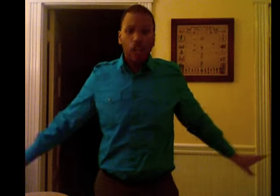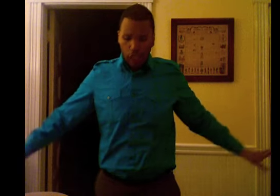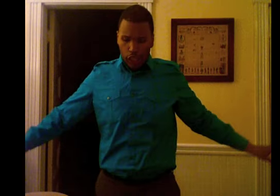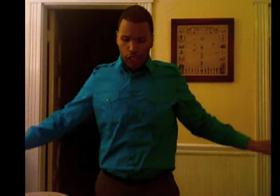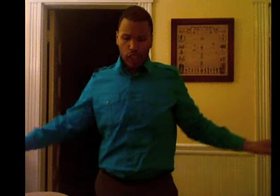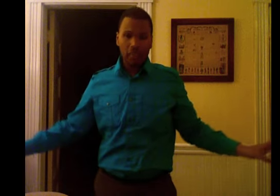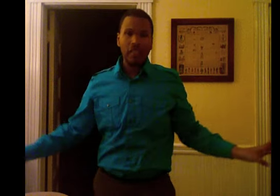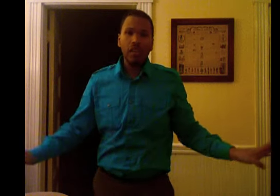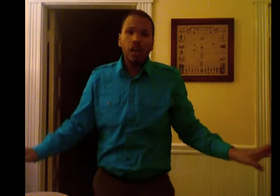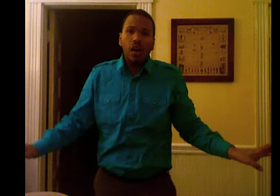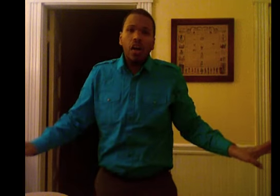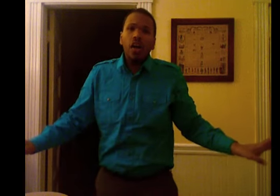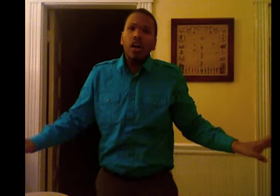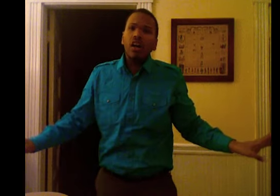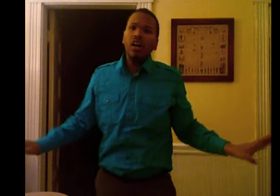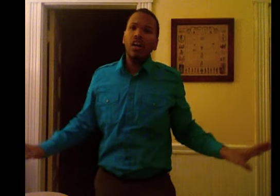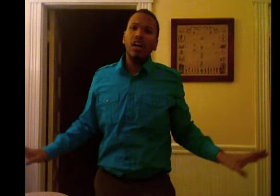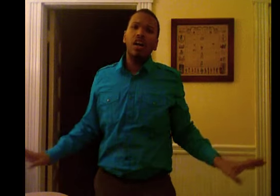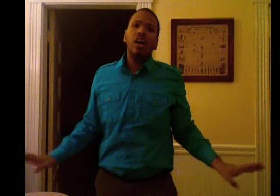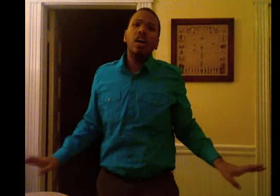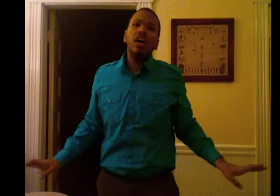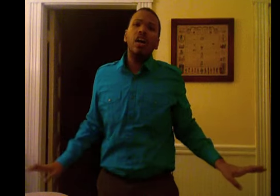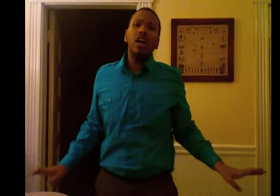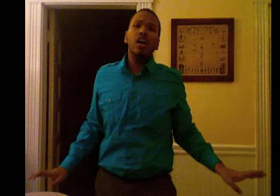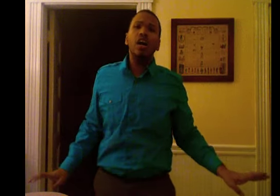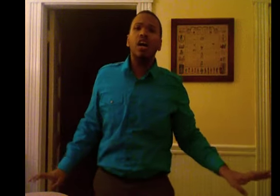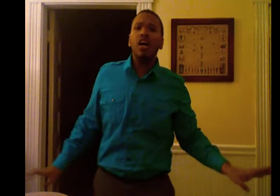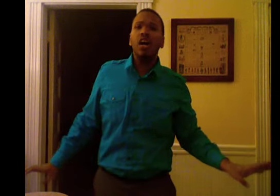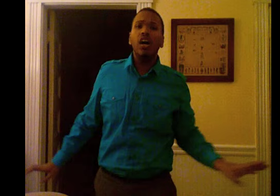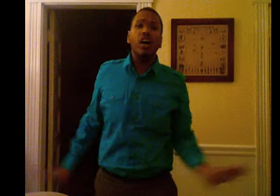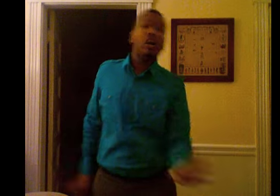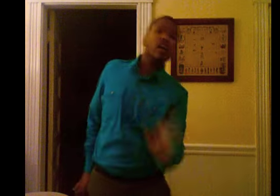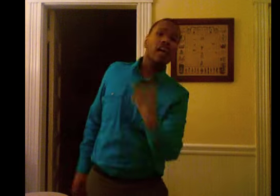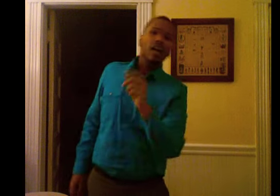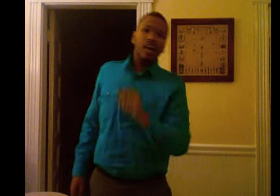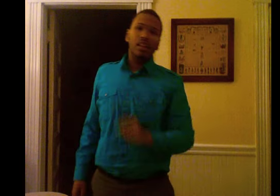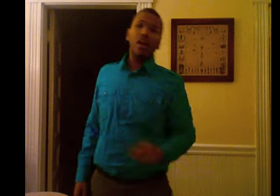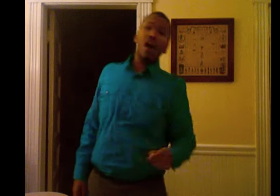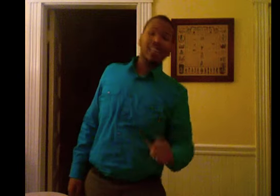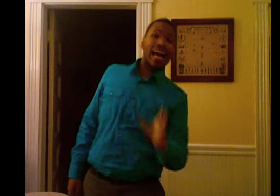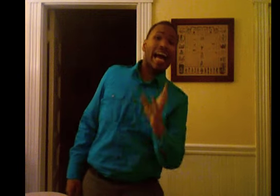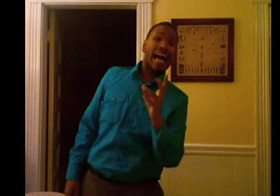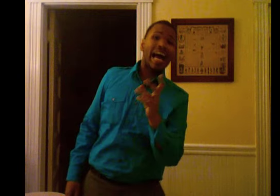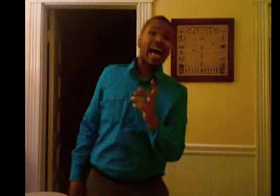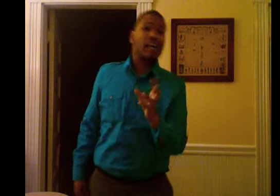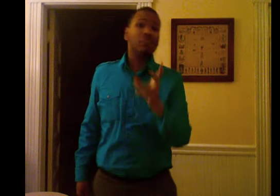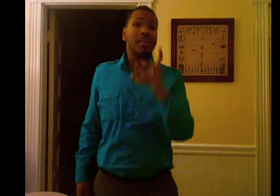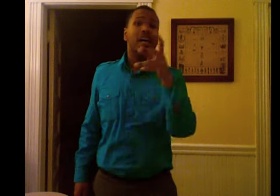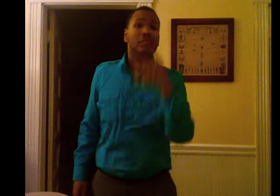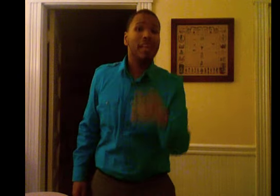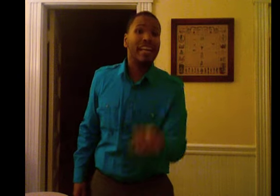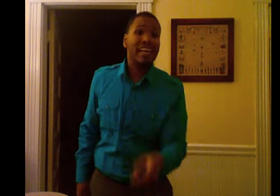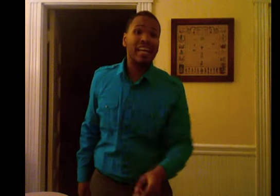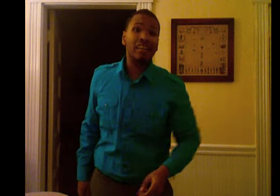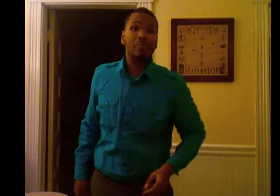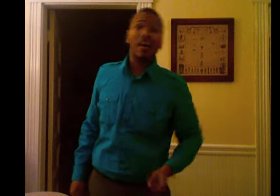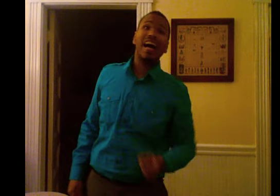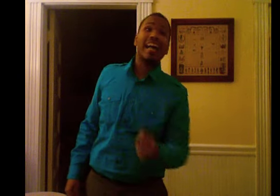It's been a long, a long time coming. But